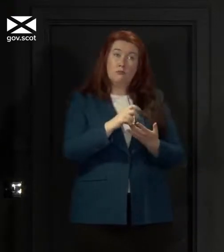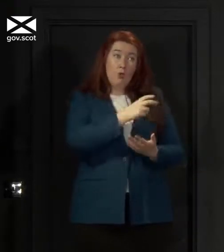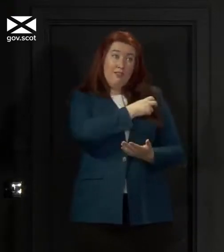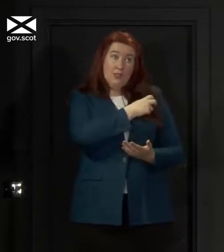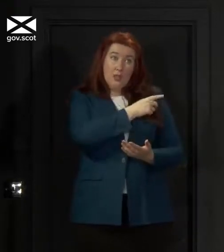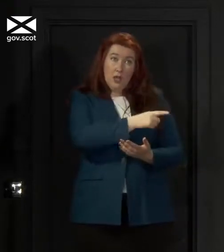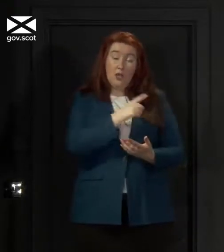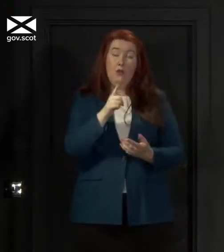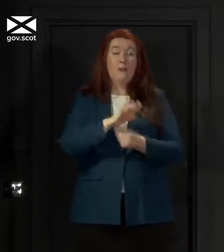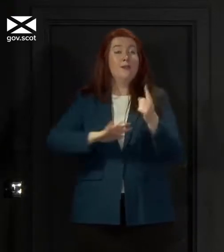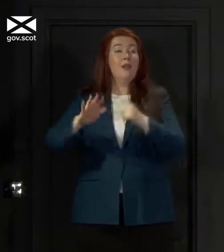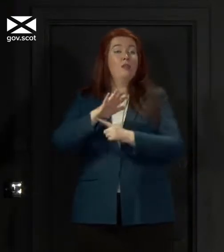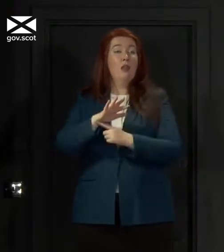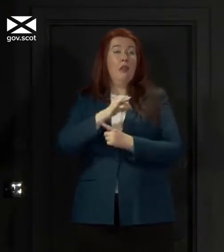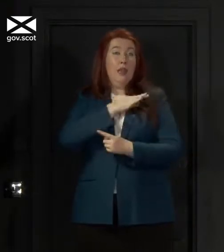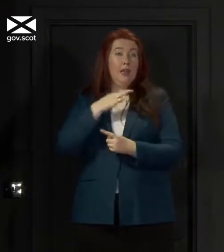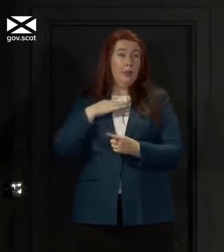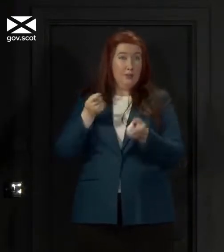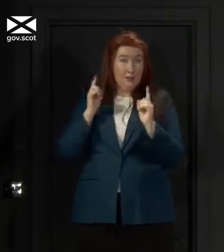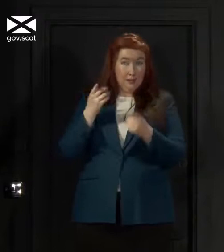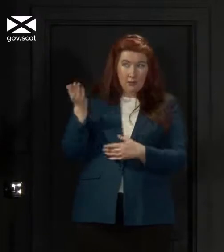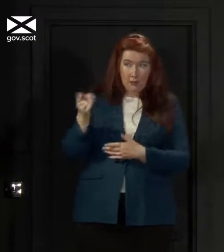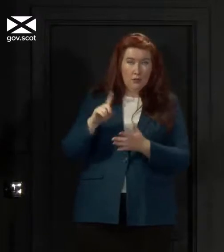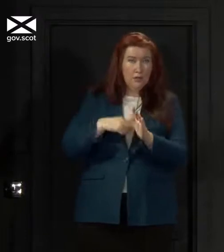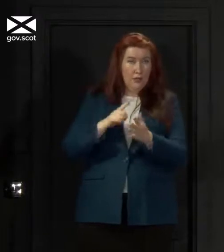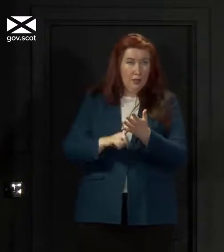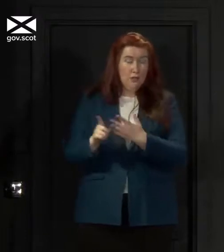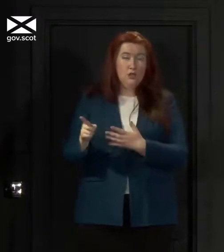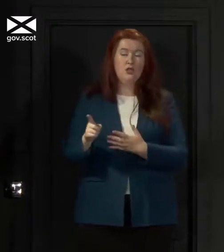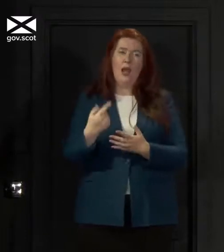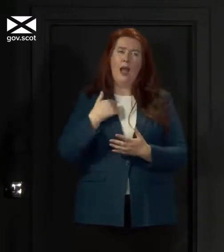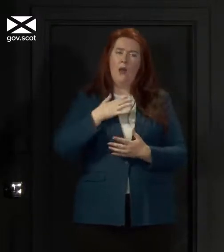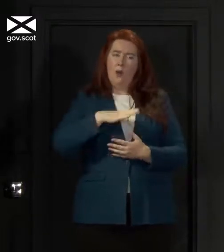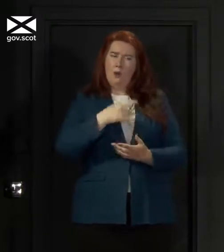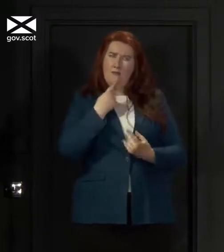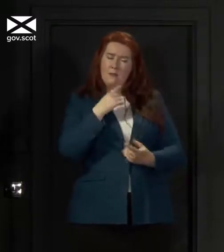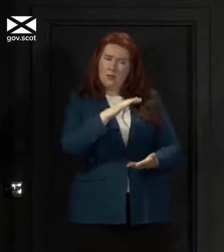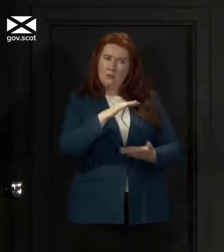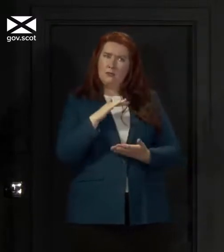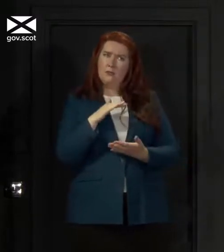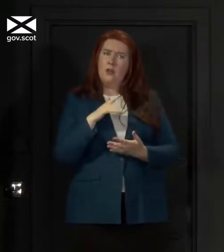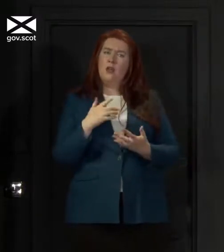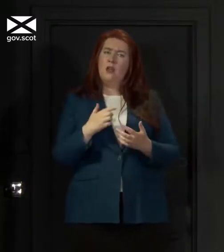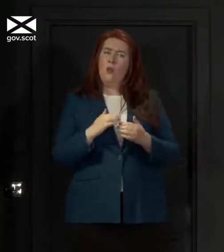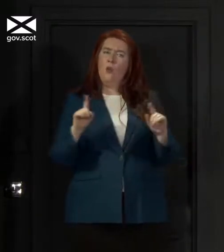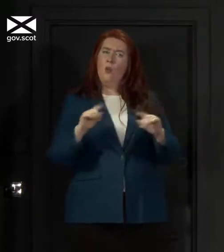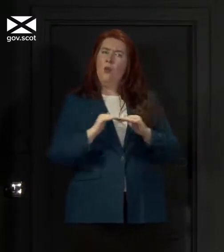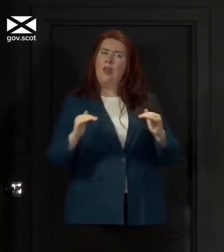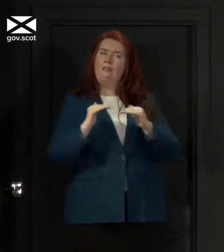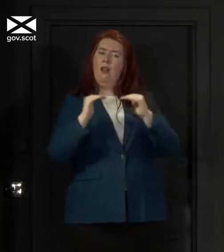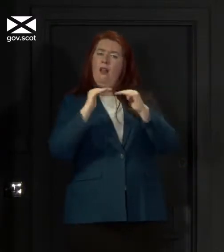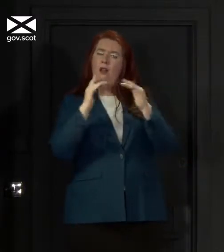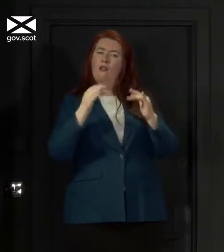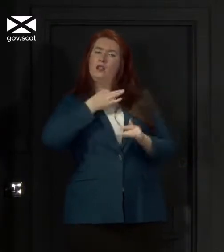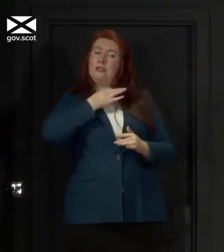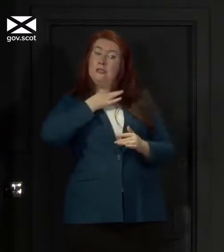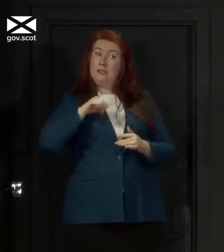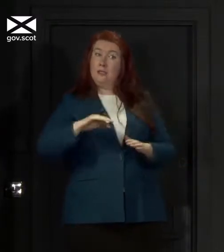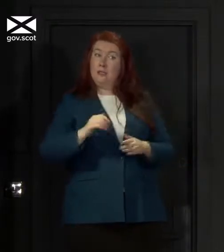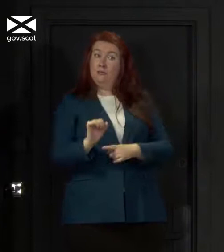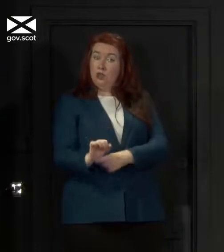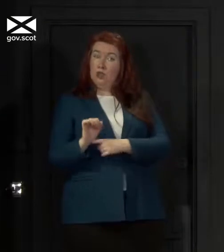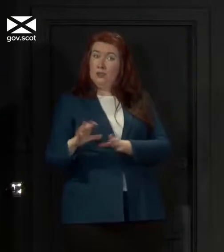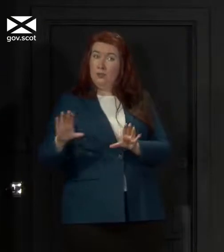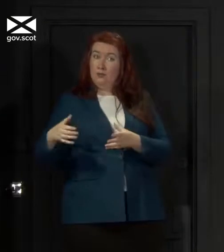director about the level of risk that that group continues to face and the impact